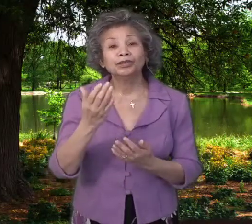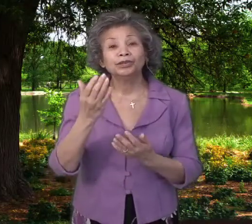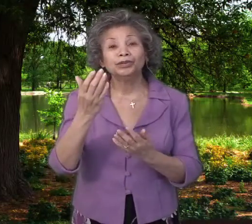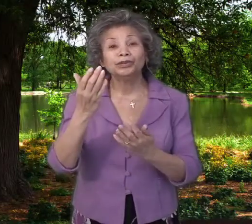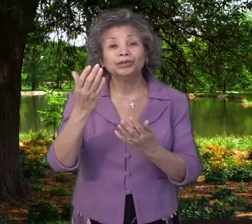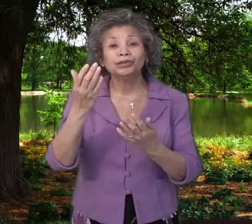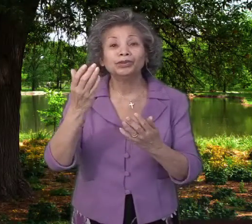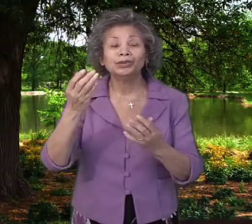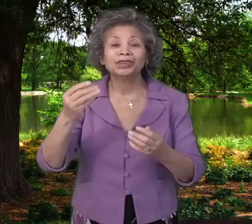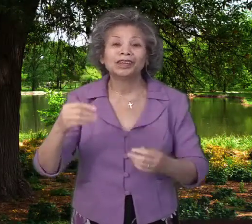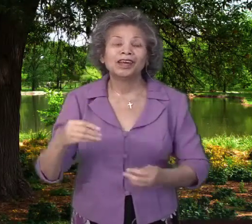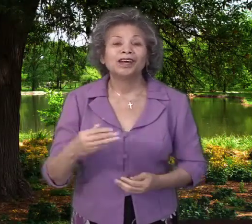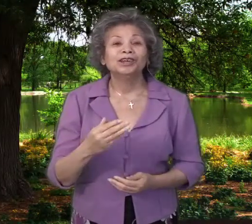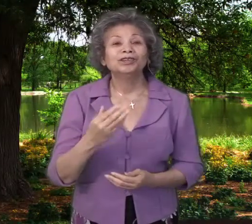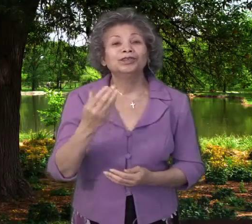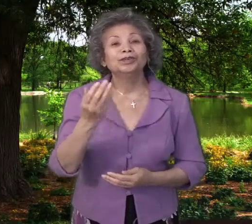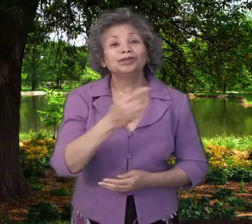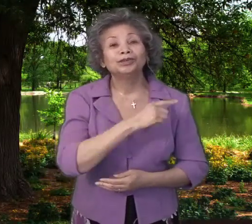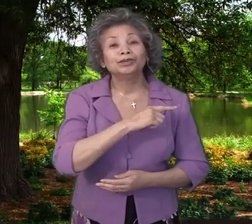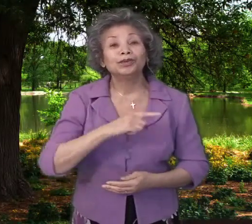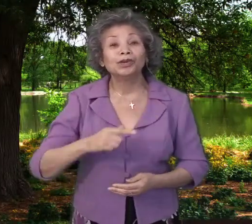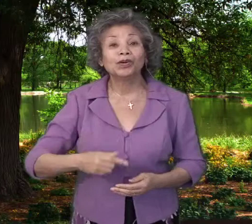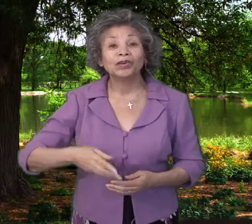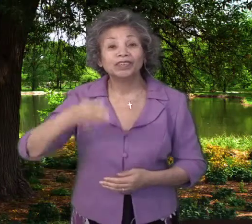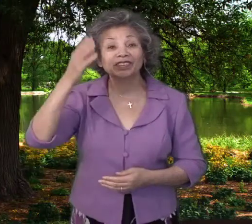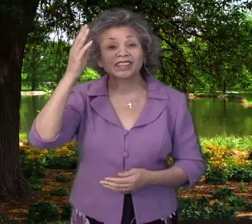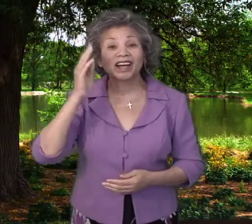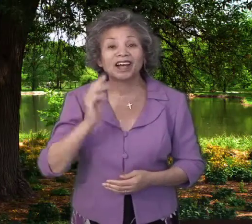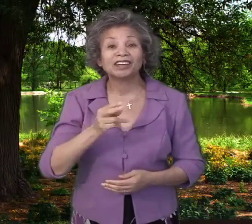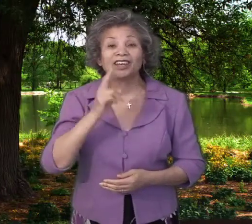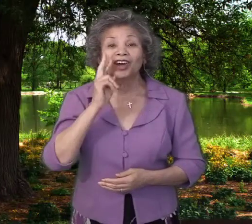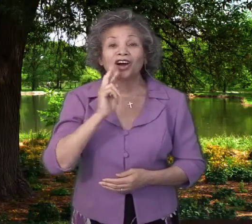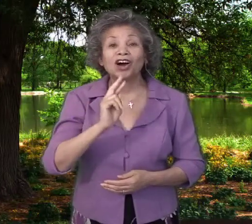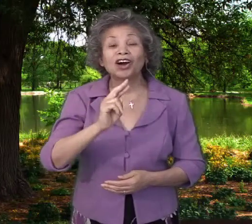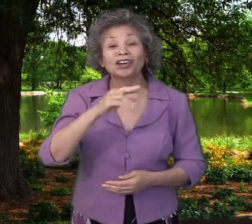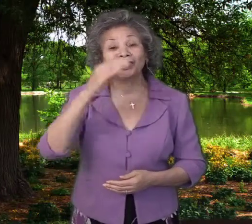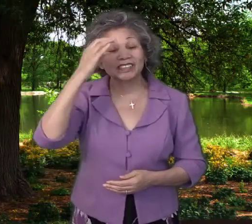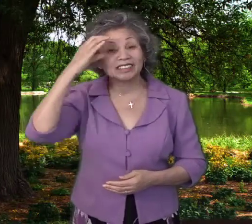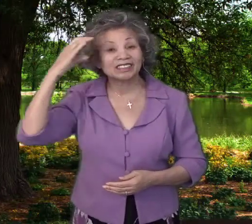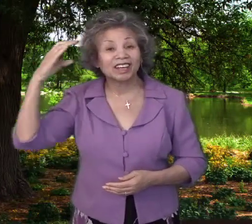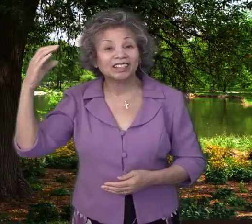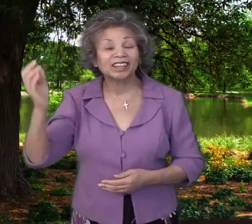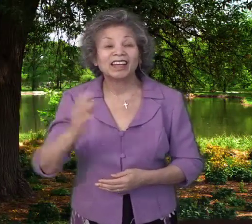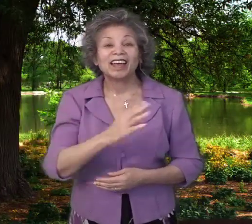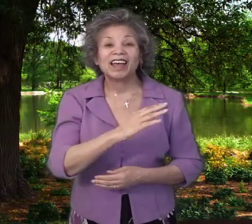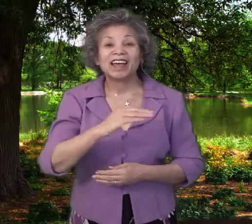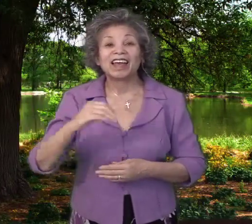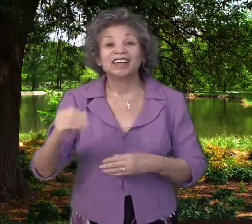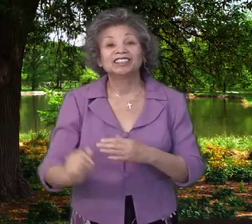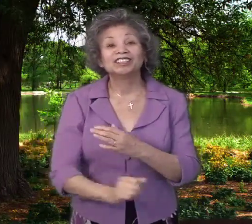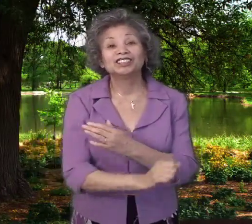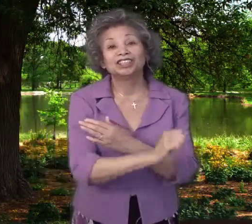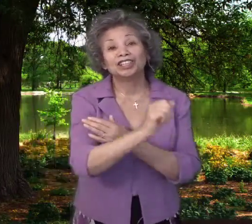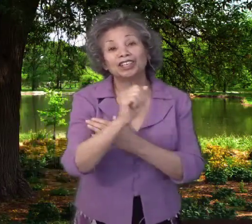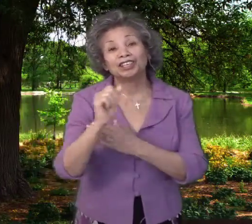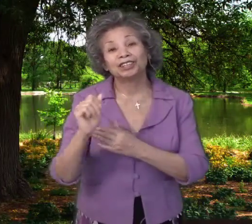You, Lord God, are a sun and shield.